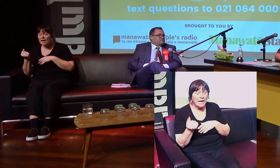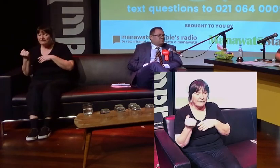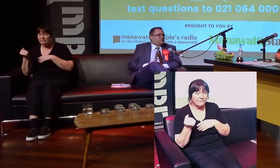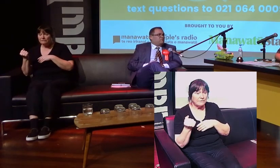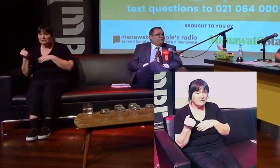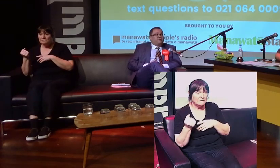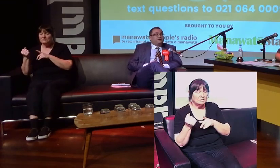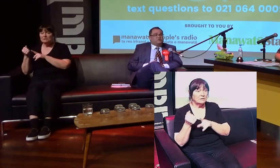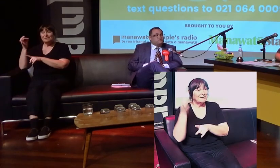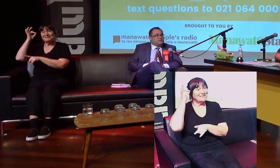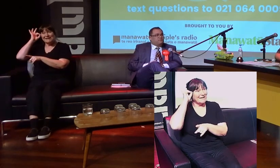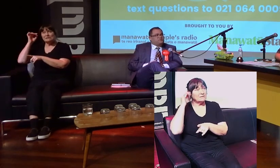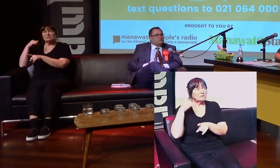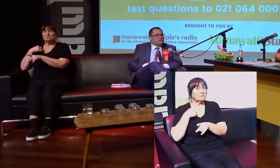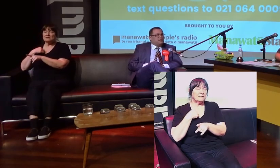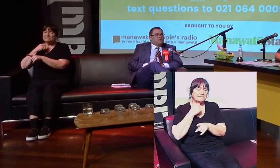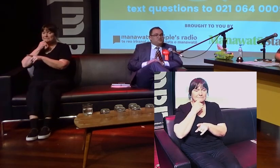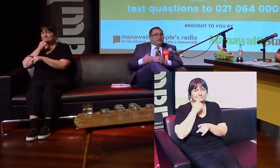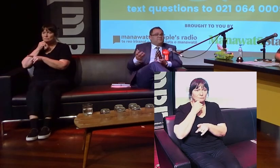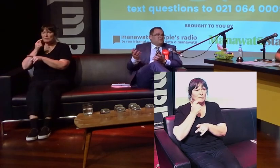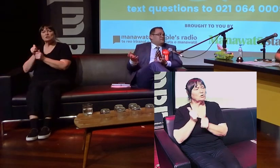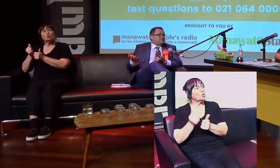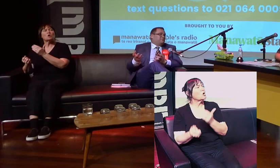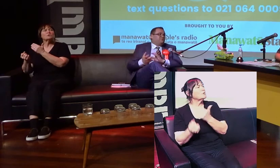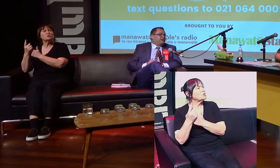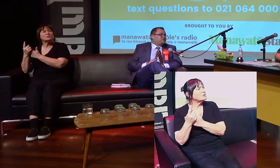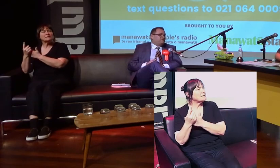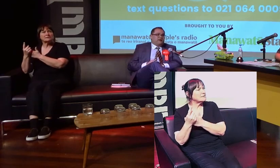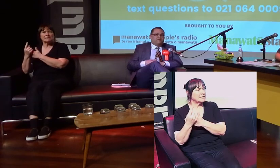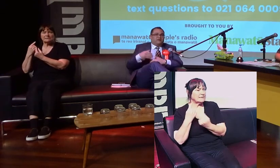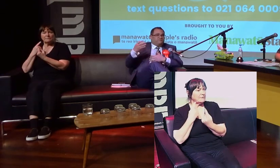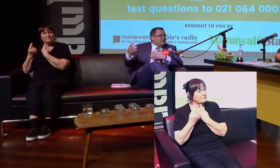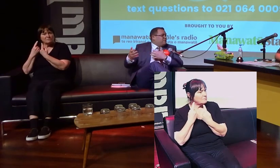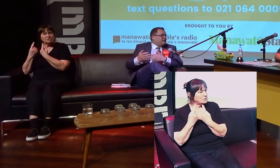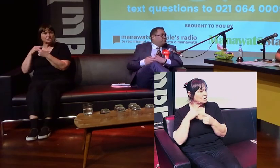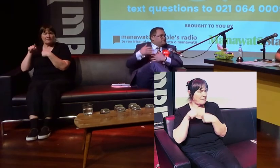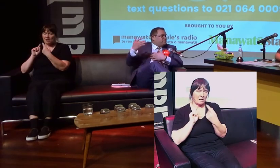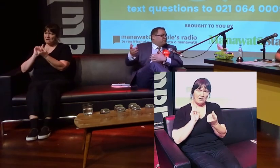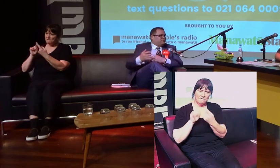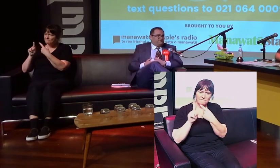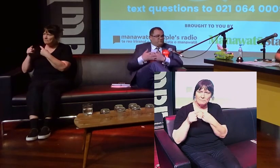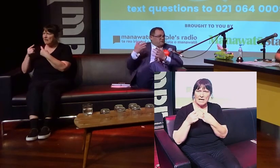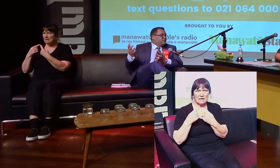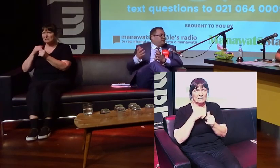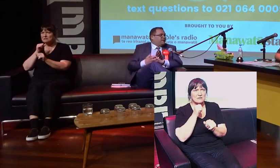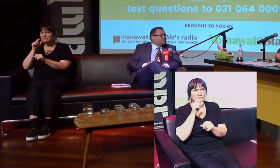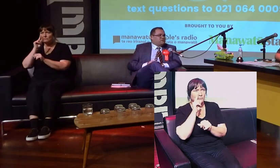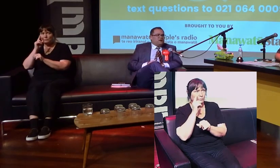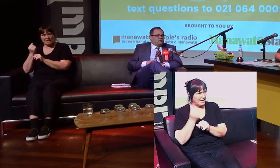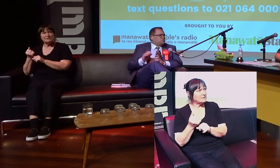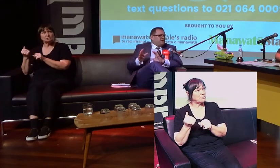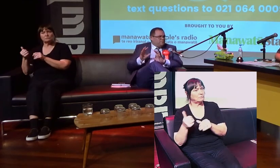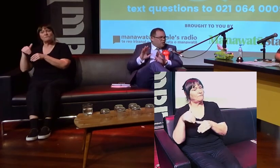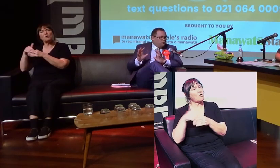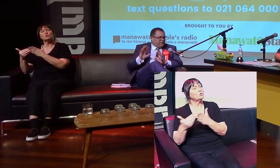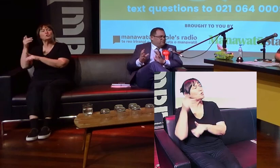for the Council to think whether they can use that opportunity to perhaps elicit some information around feedback or a response if there's going to be a by-election.